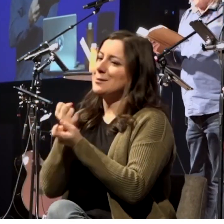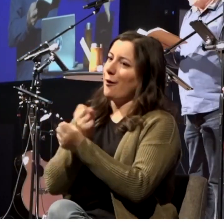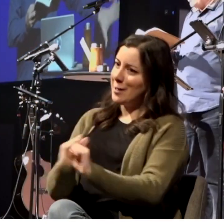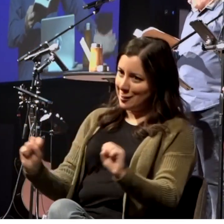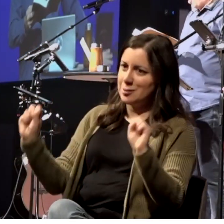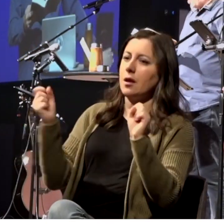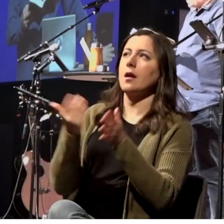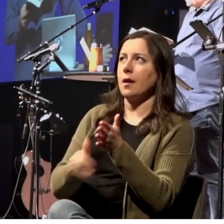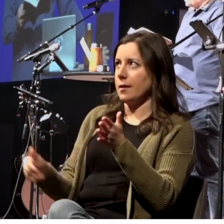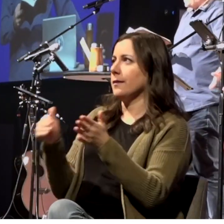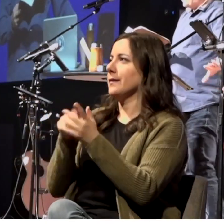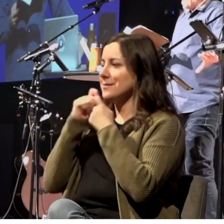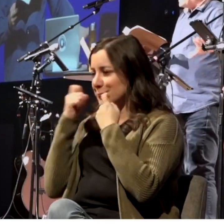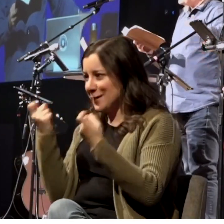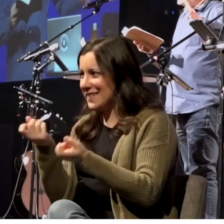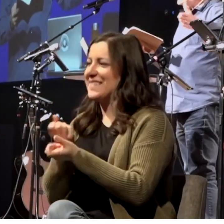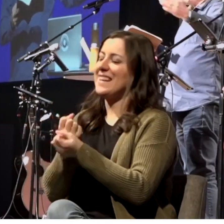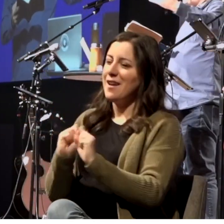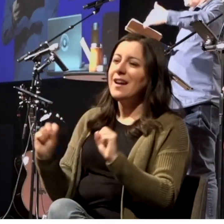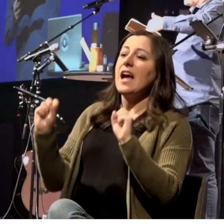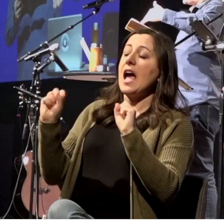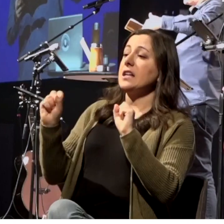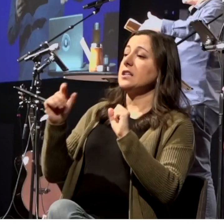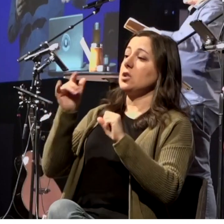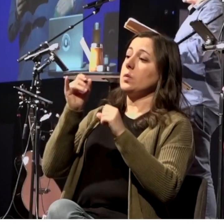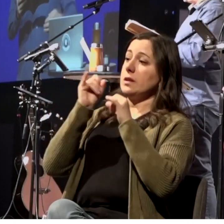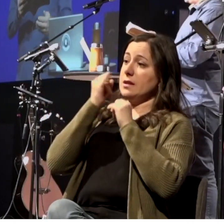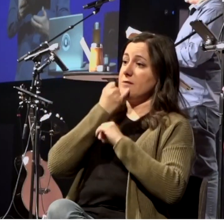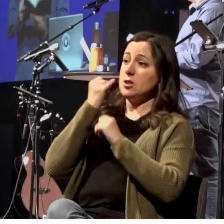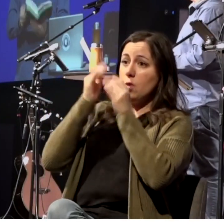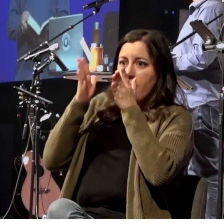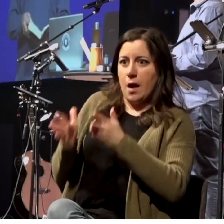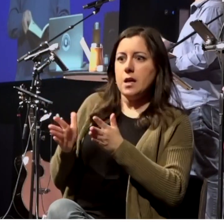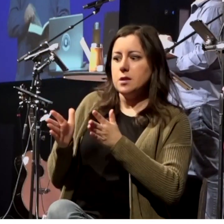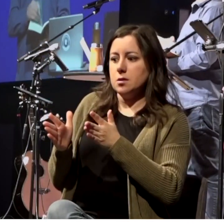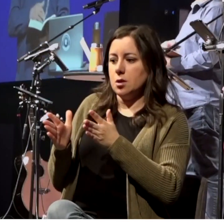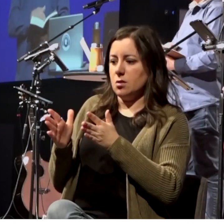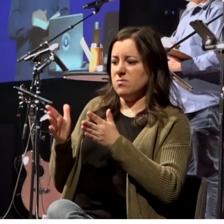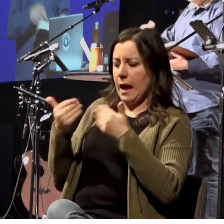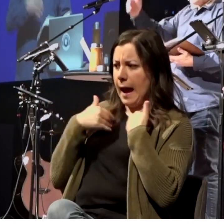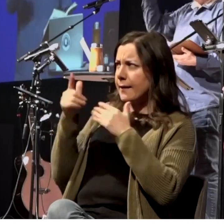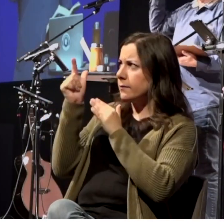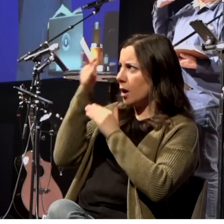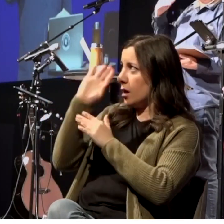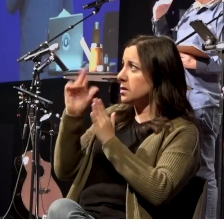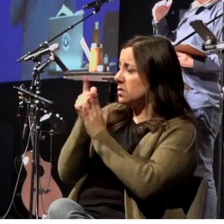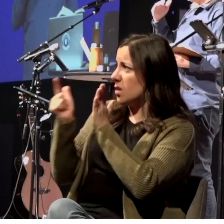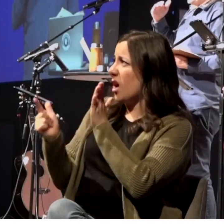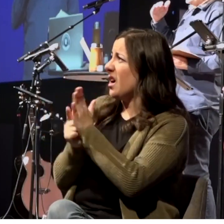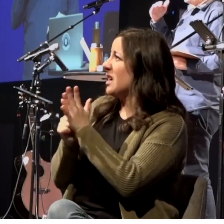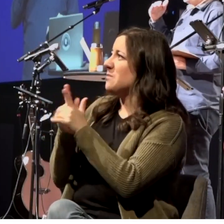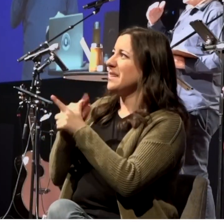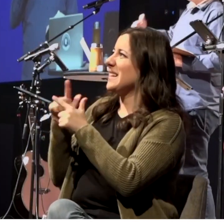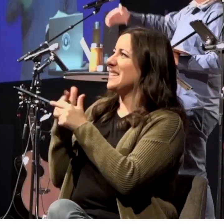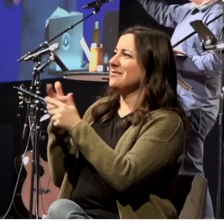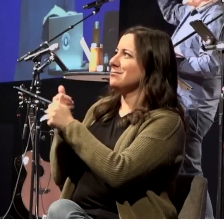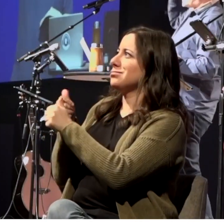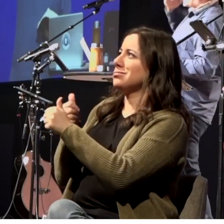God's law and in its place, they substituted what was right in their own eyes. They go through this